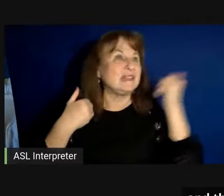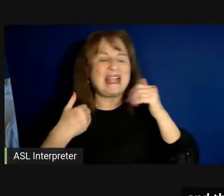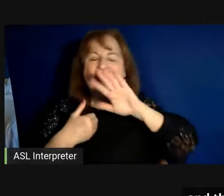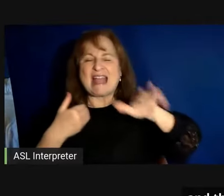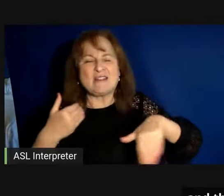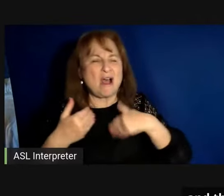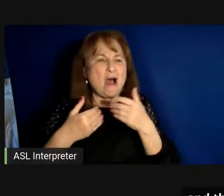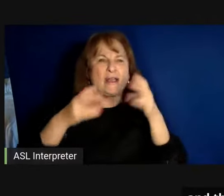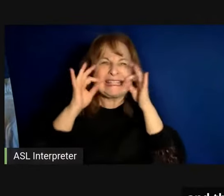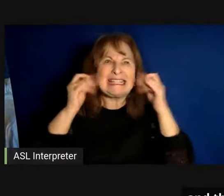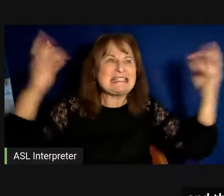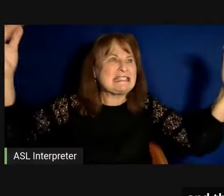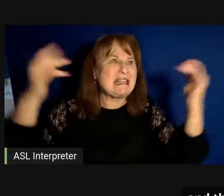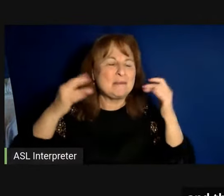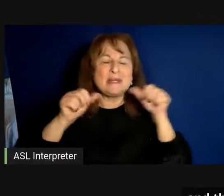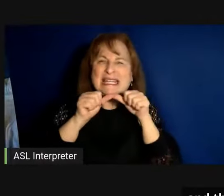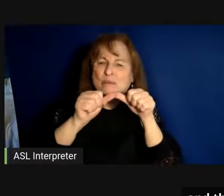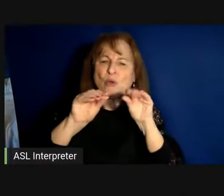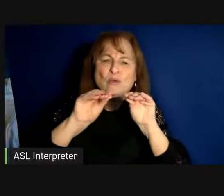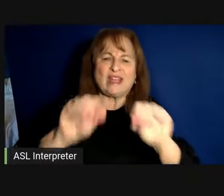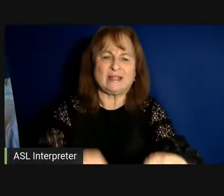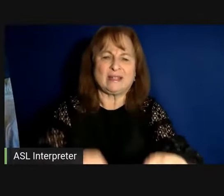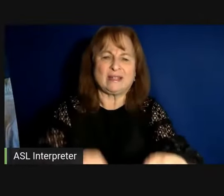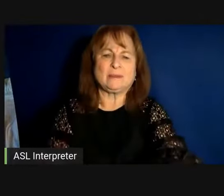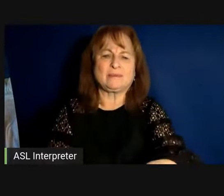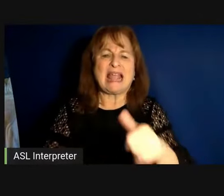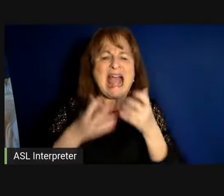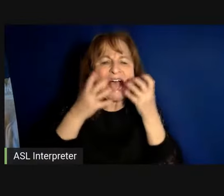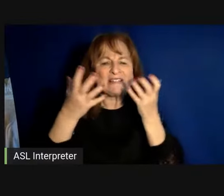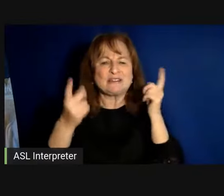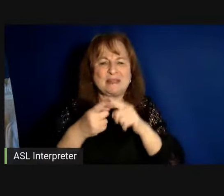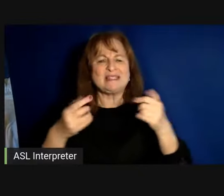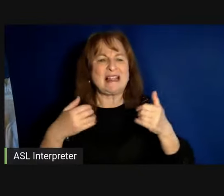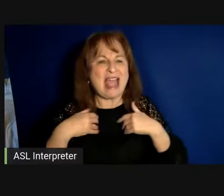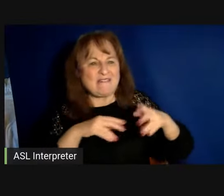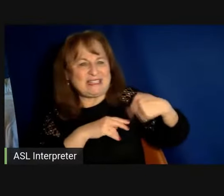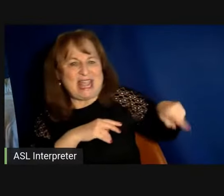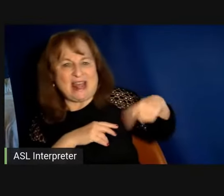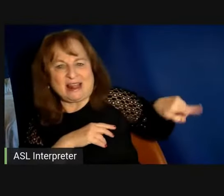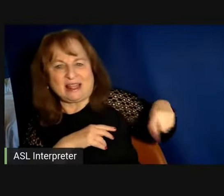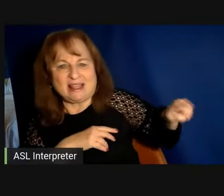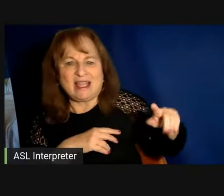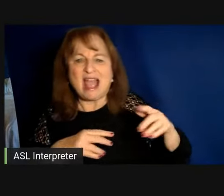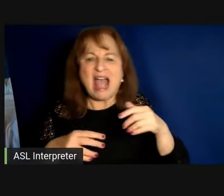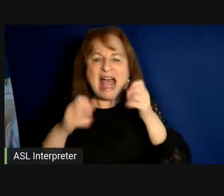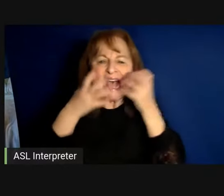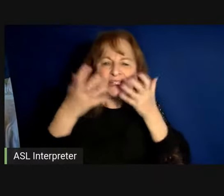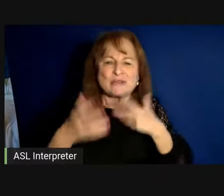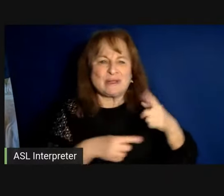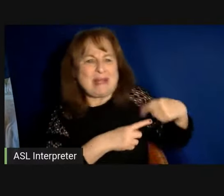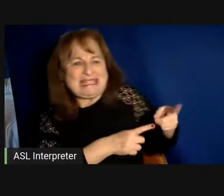stray pricks its ease but keeps moving I scream until I have a tail I scream my own tail